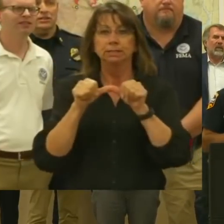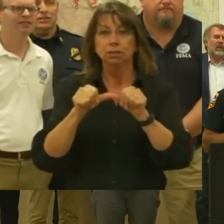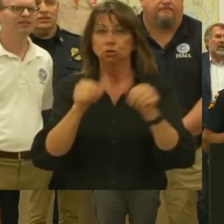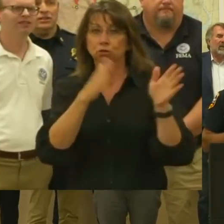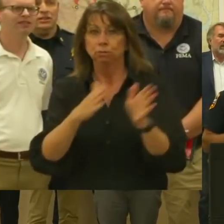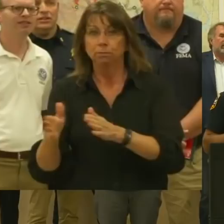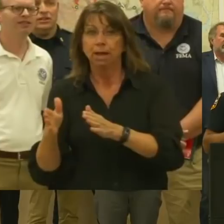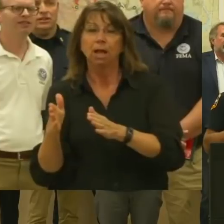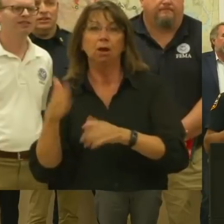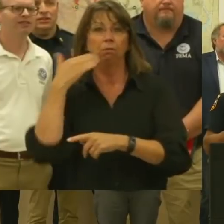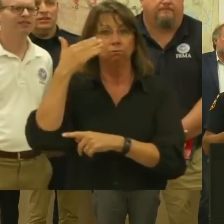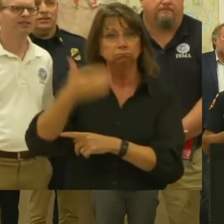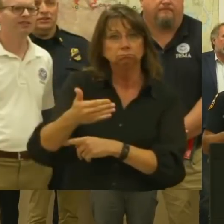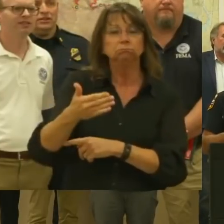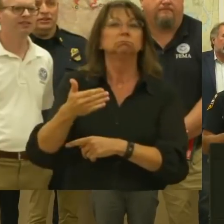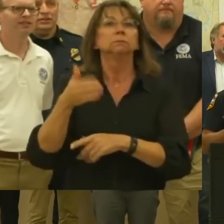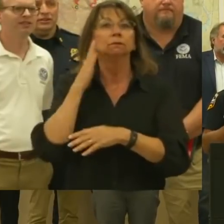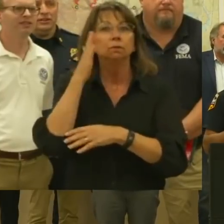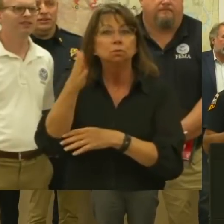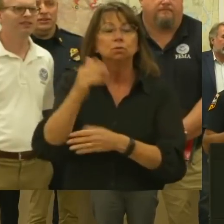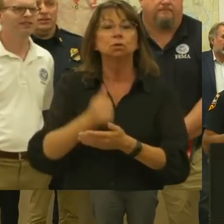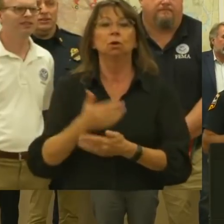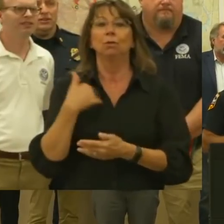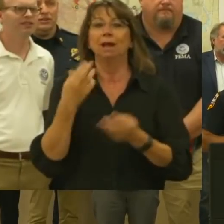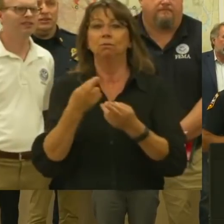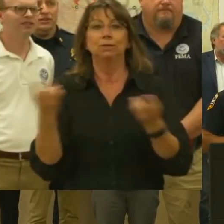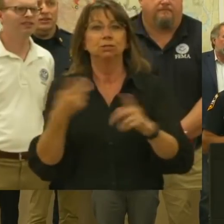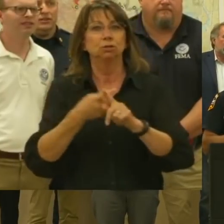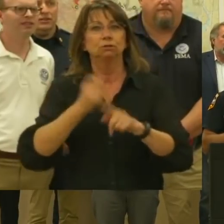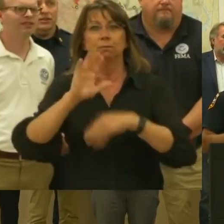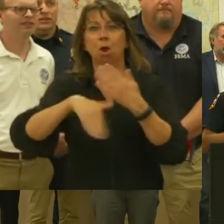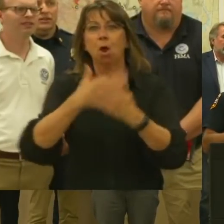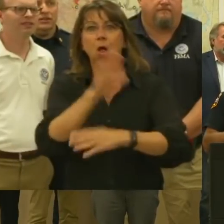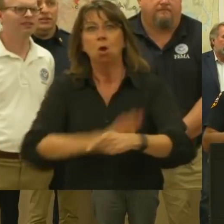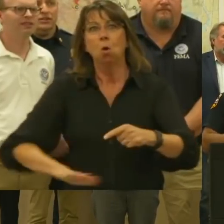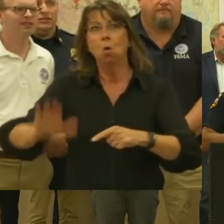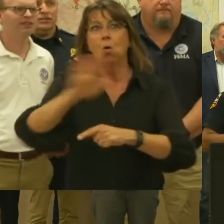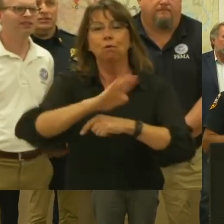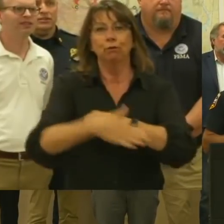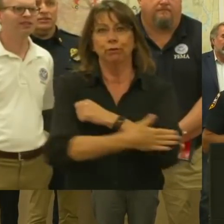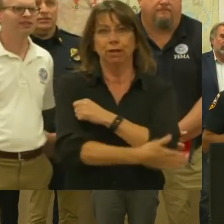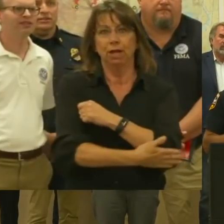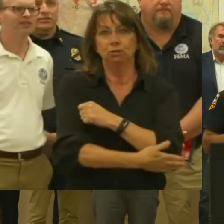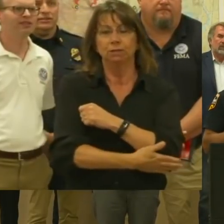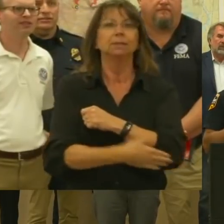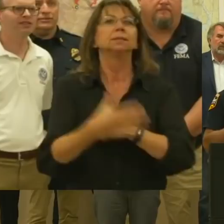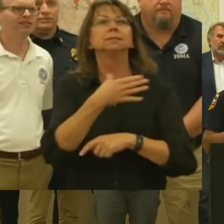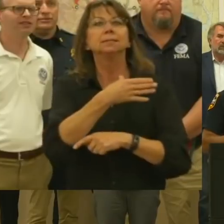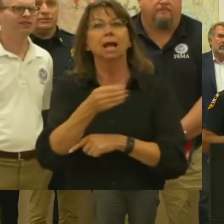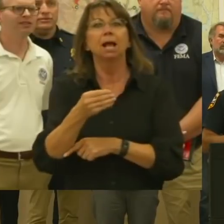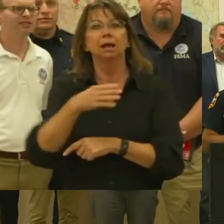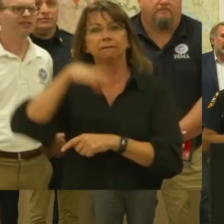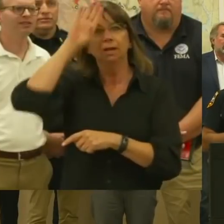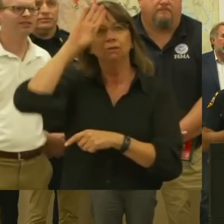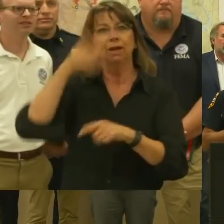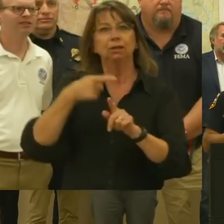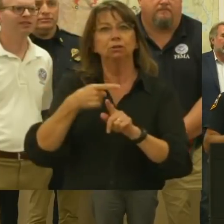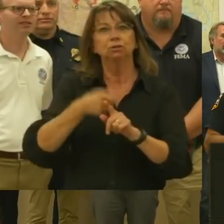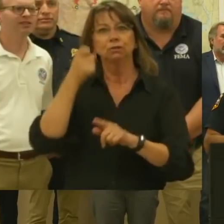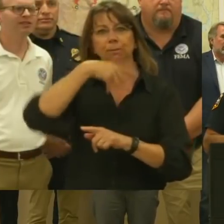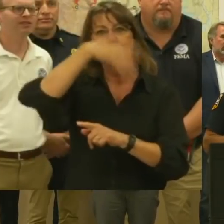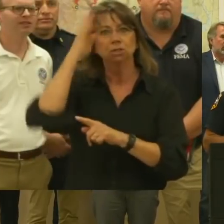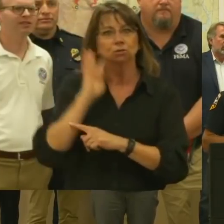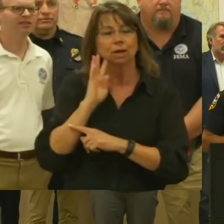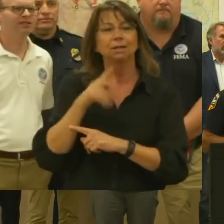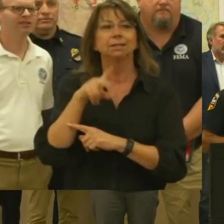resources from all over the country helping us here in California. We also have resources, firefighters from Australia and New